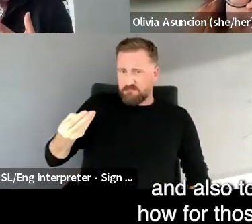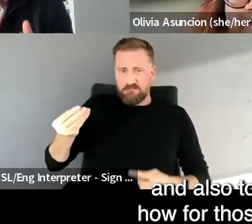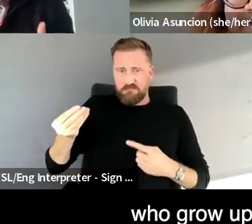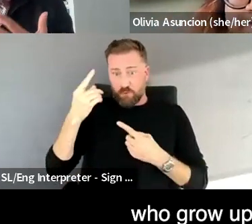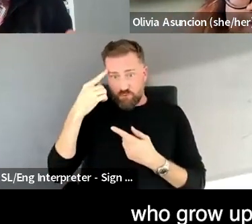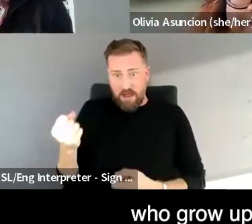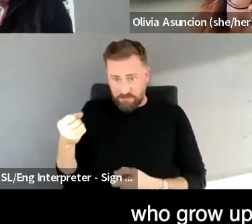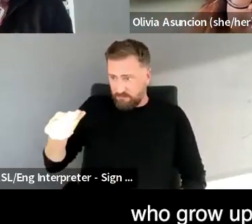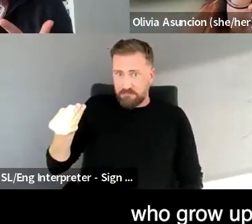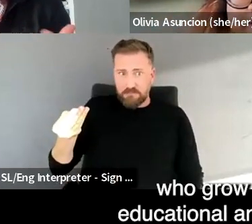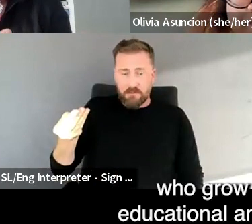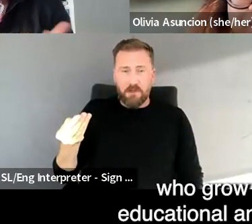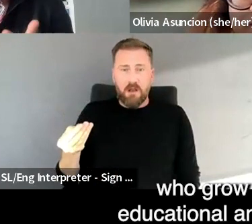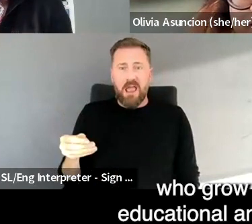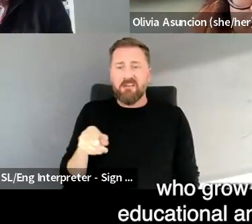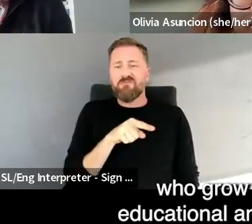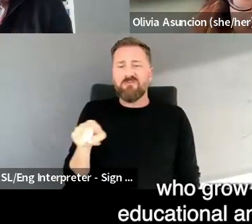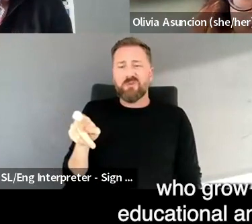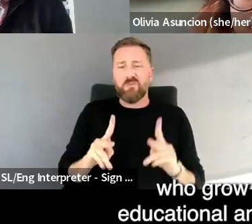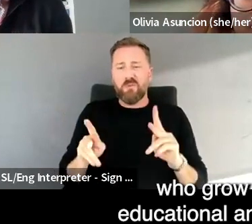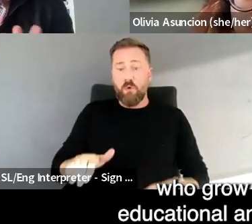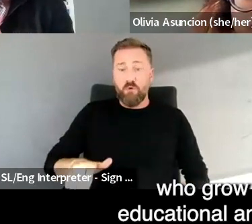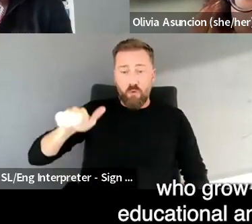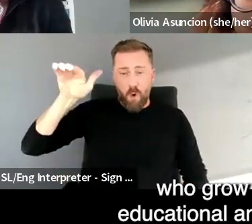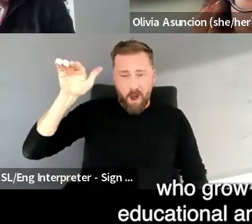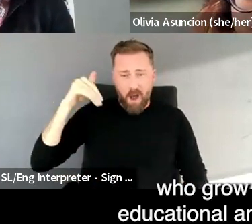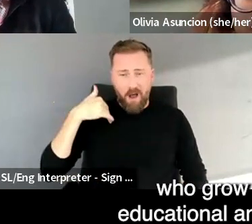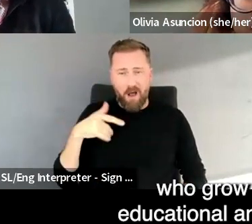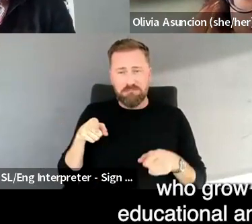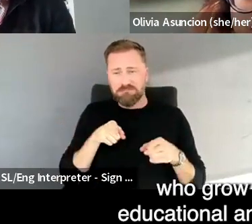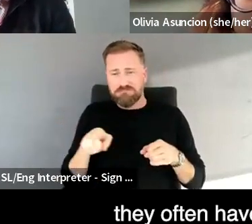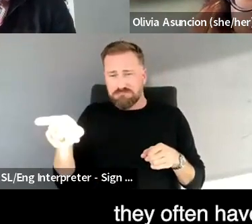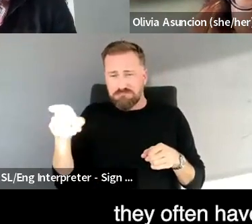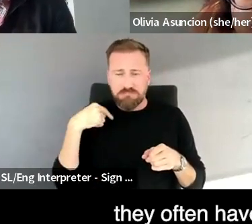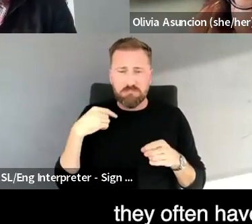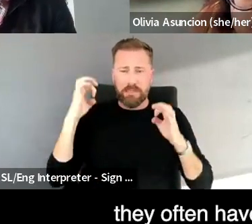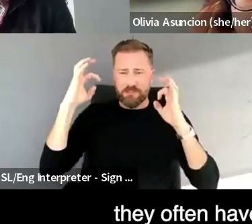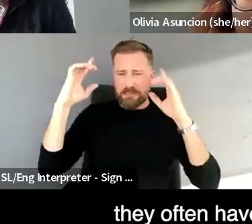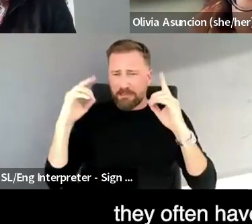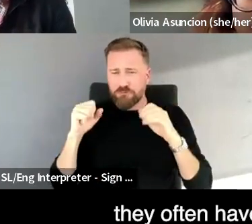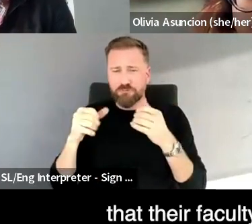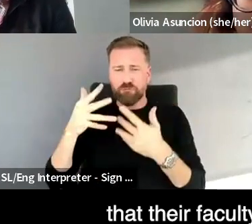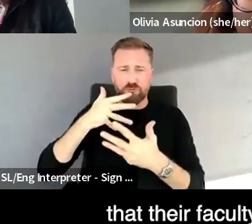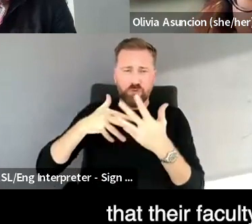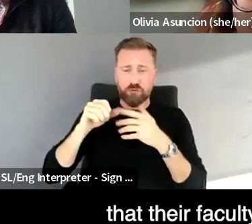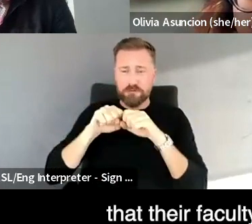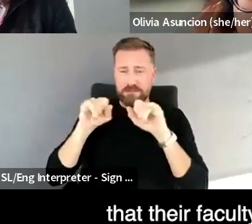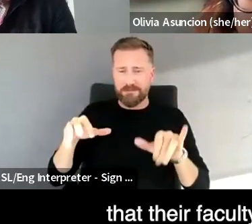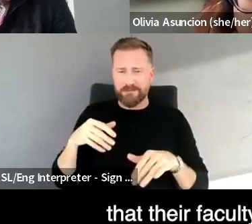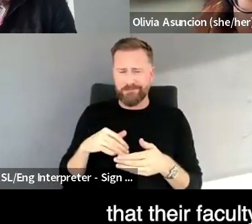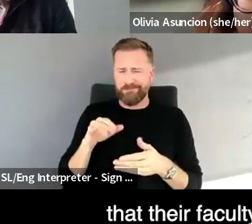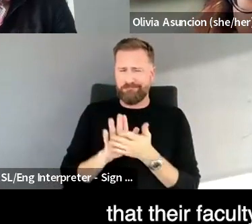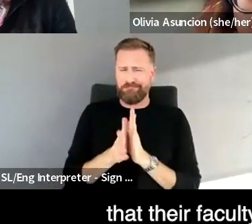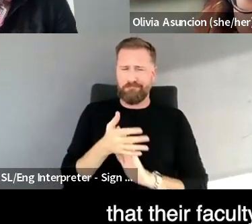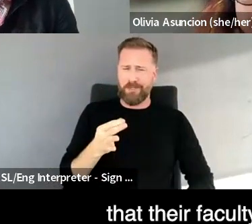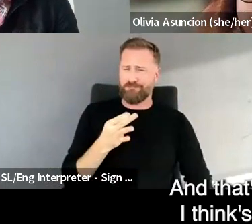um, young people who grow up with a disability, who grow up navigating educational and social systems, they often have a lot of expertise that their faculty